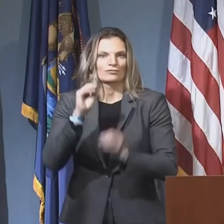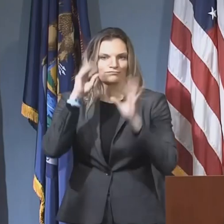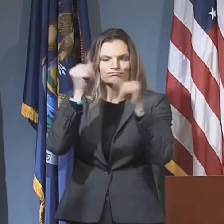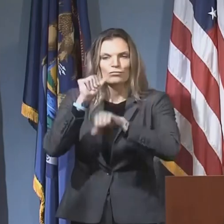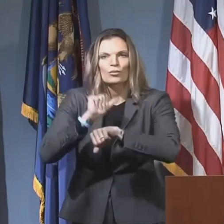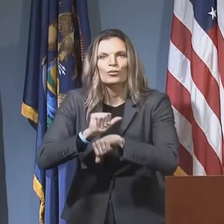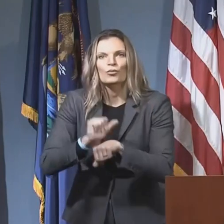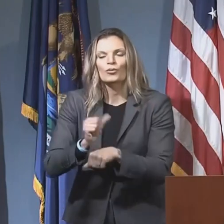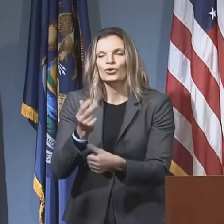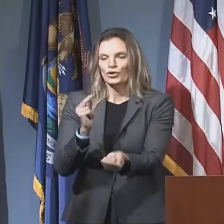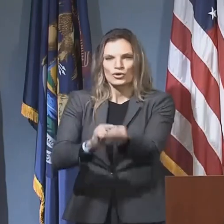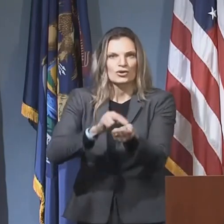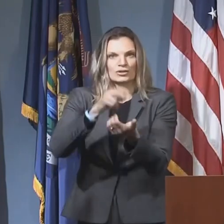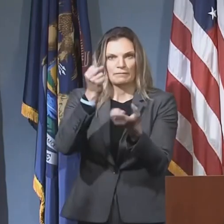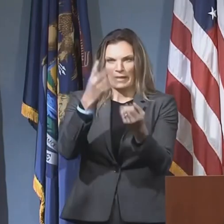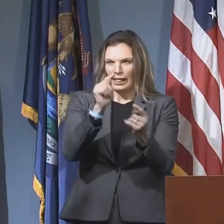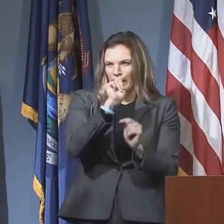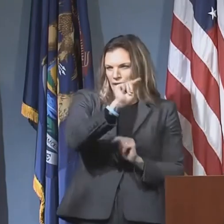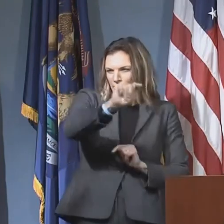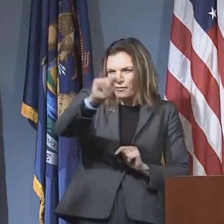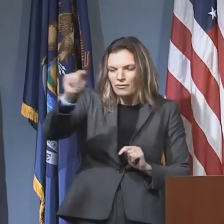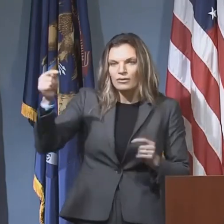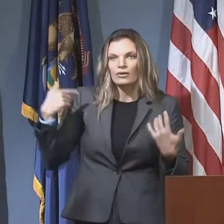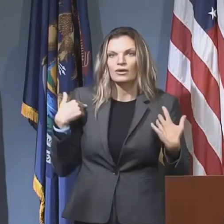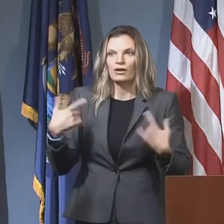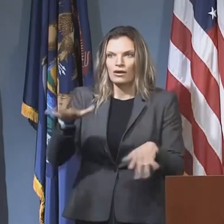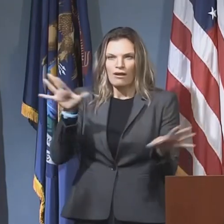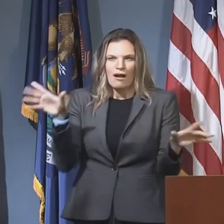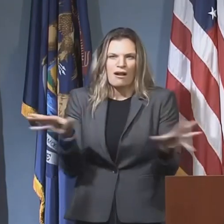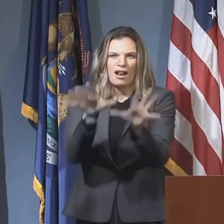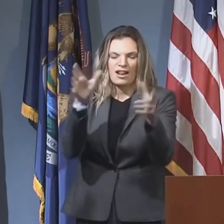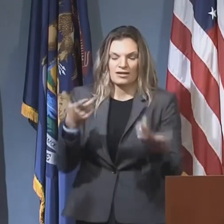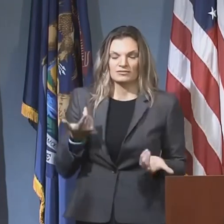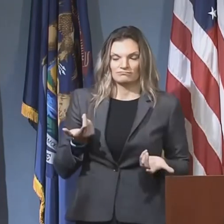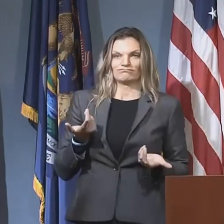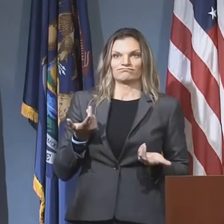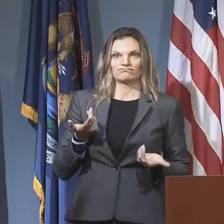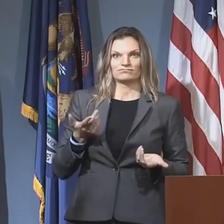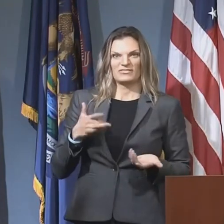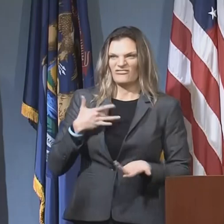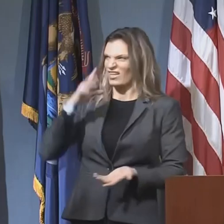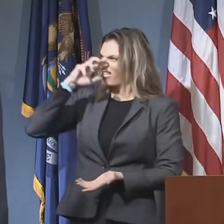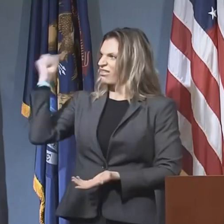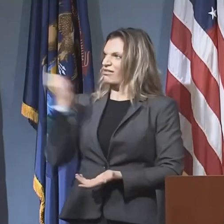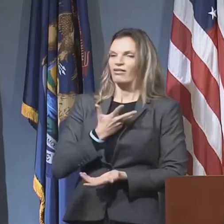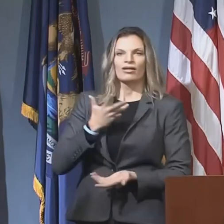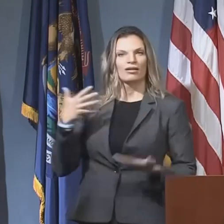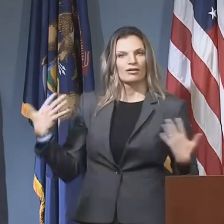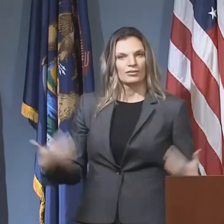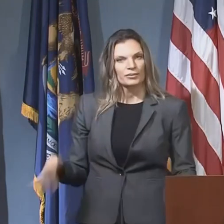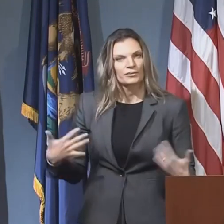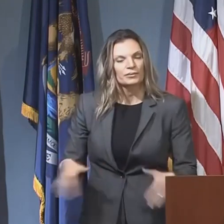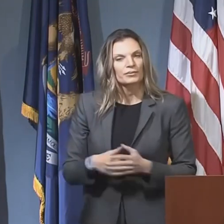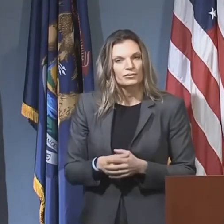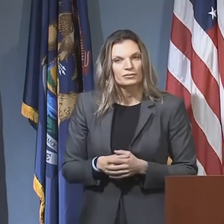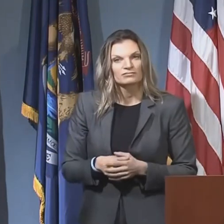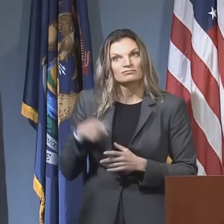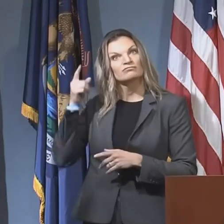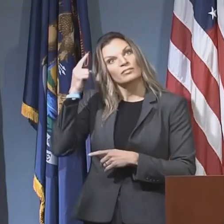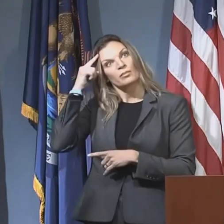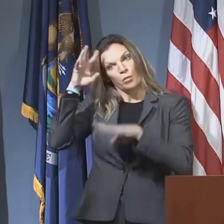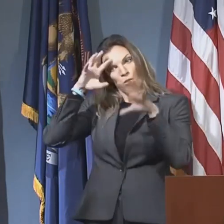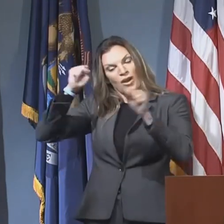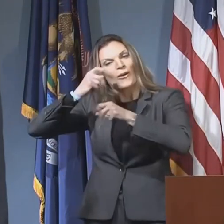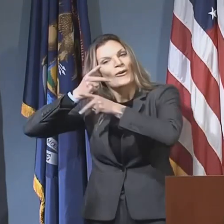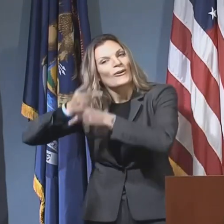hospitals. And I always, my personal opinion was that this administration has been reckless and not particularly well